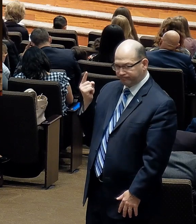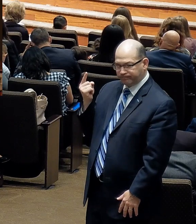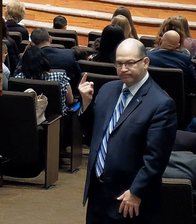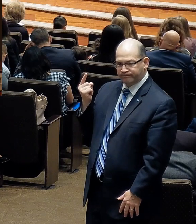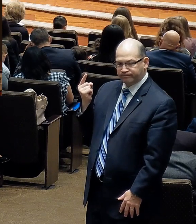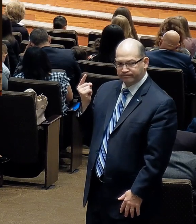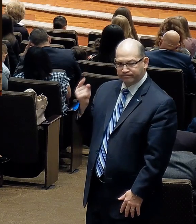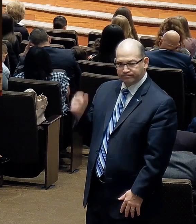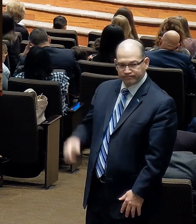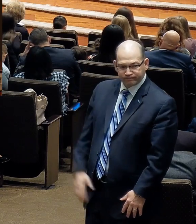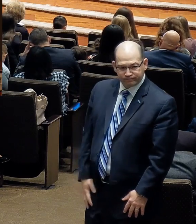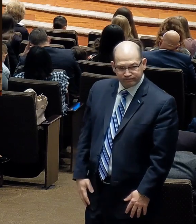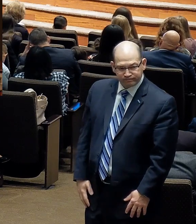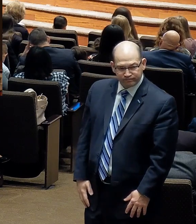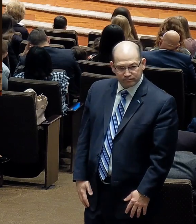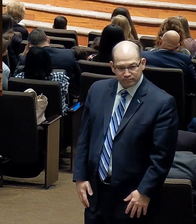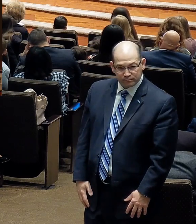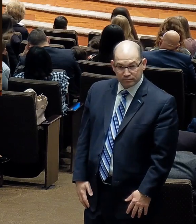The trial's over.